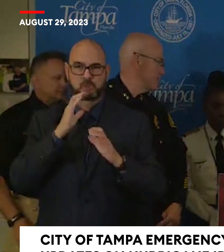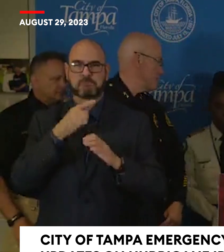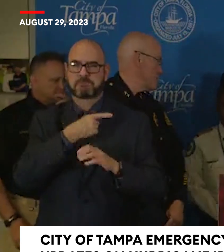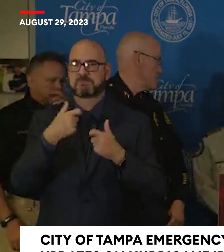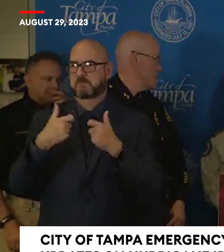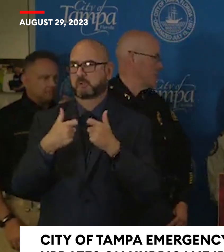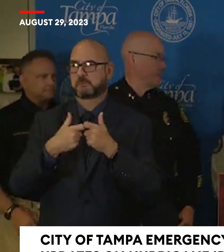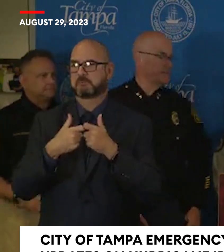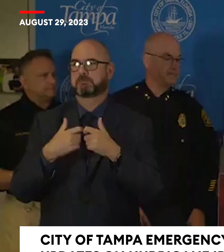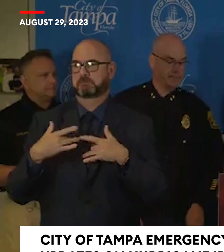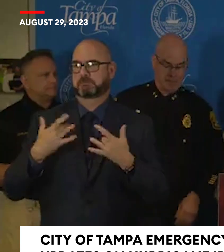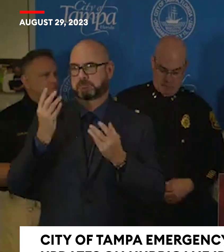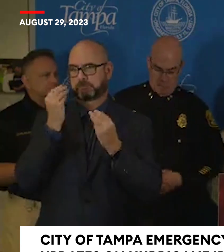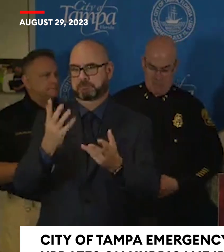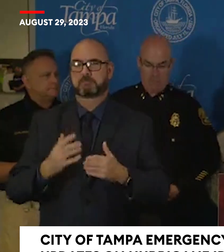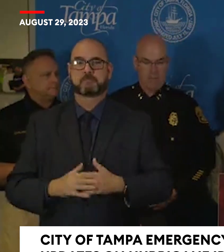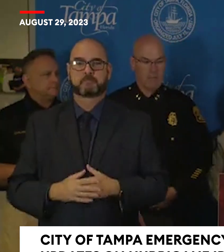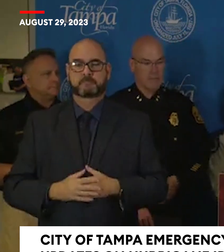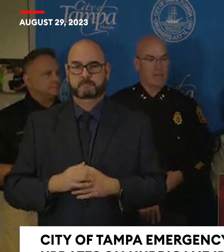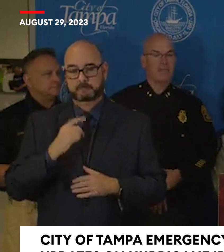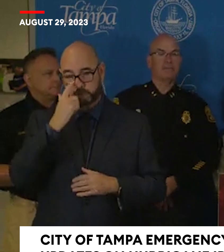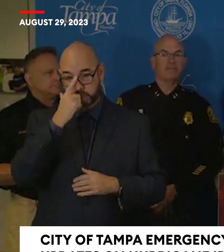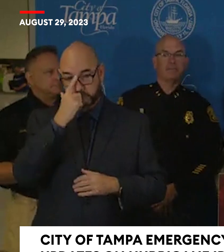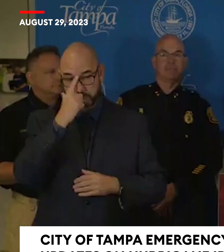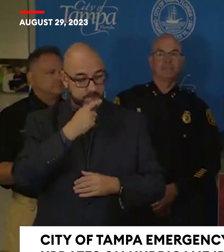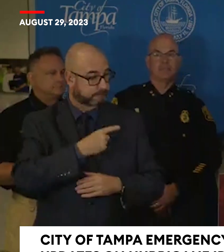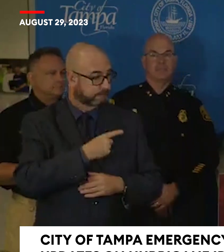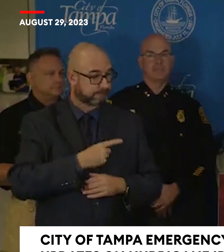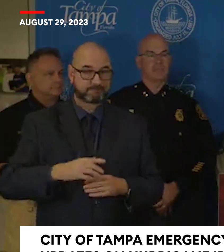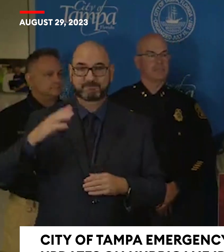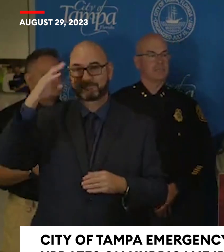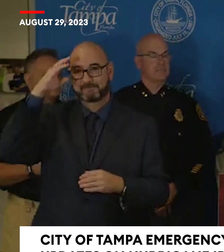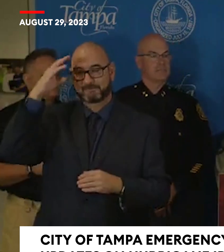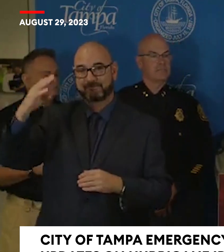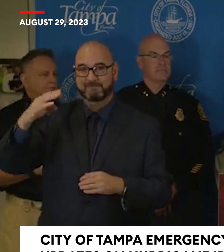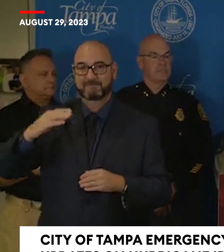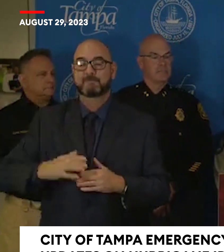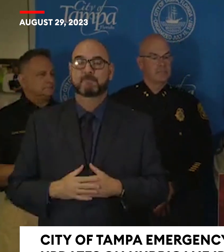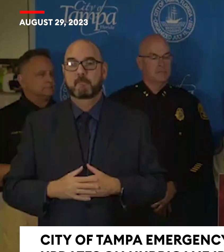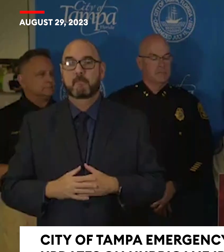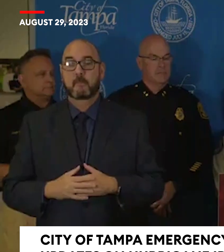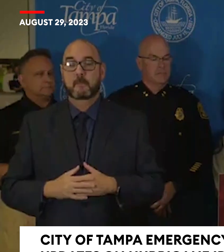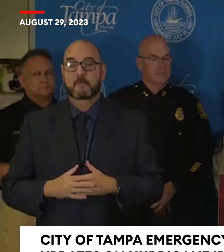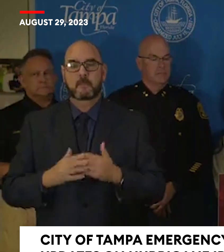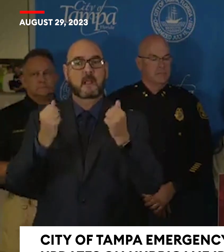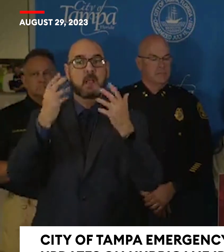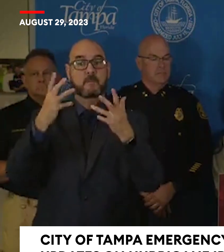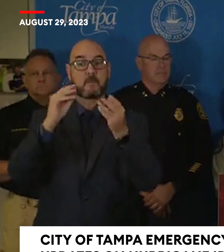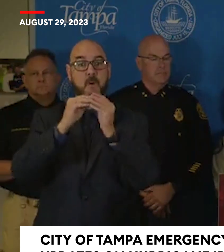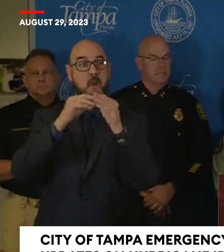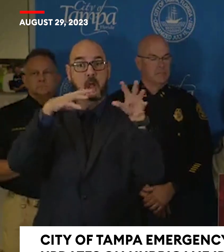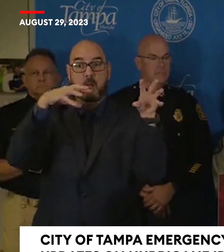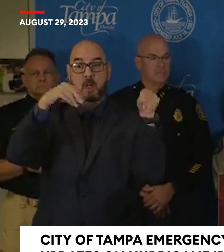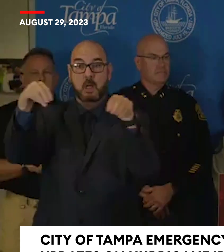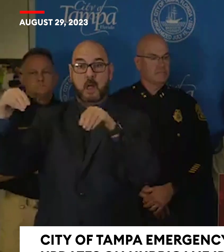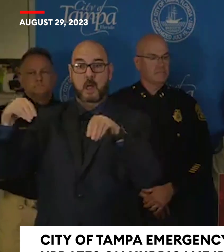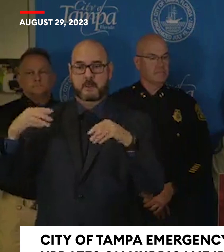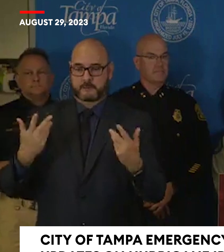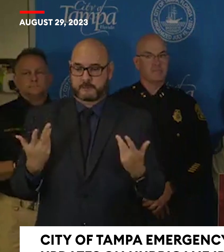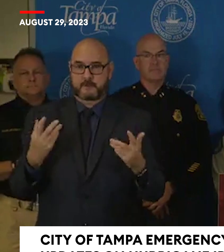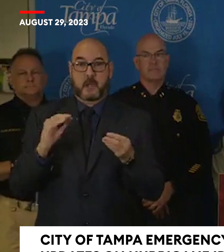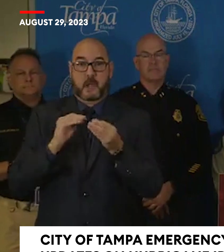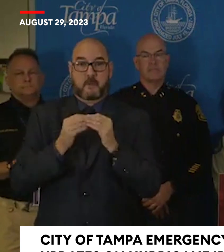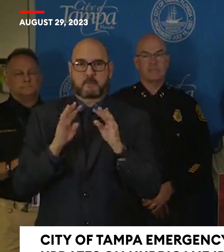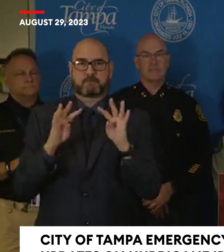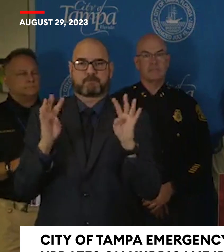Hello everyone. It is still too early to predict how many outages that we're going to see from this storm. Rest assured, we've